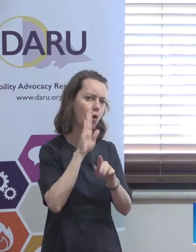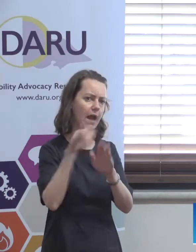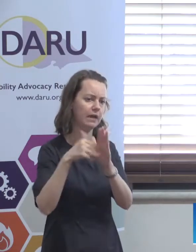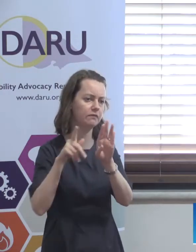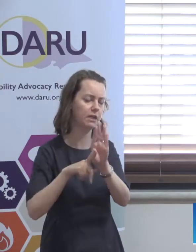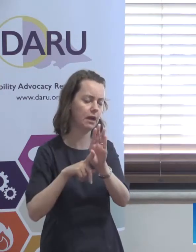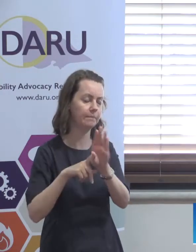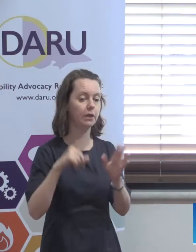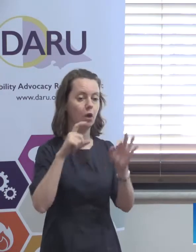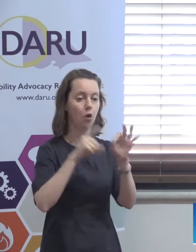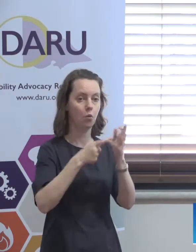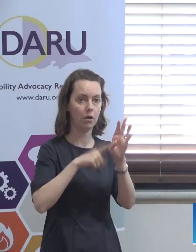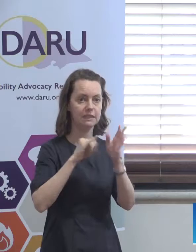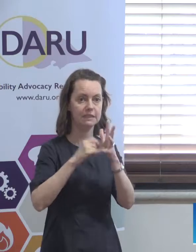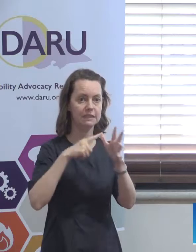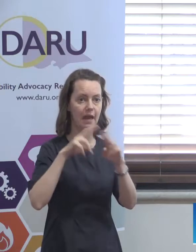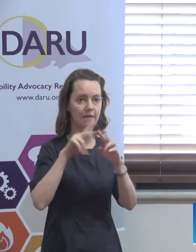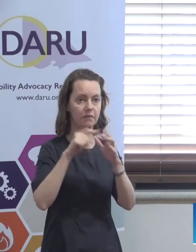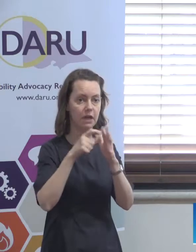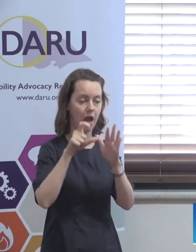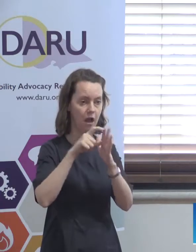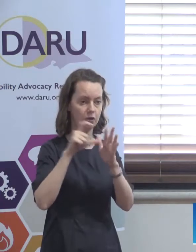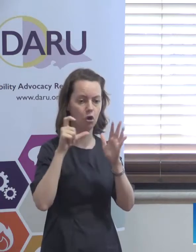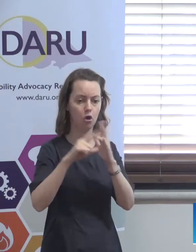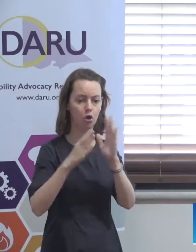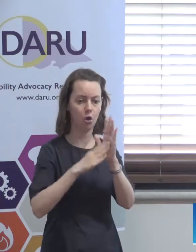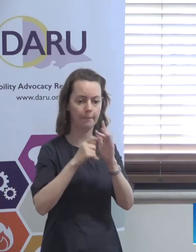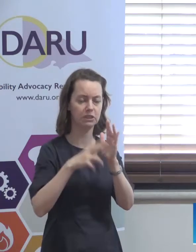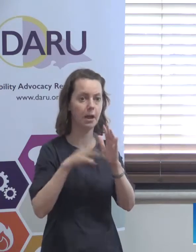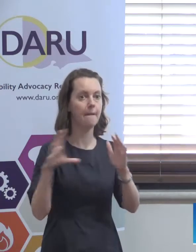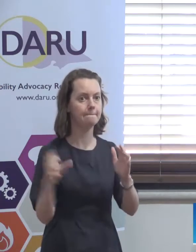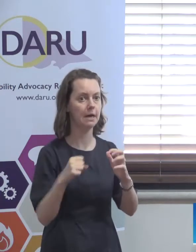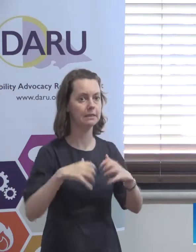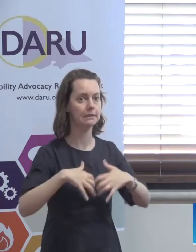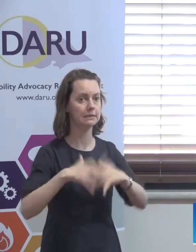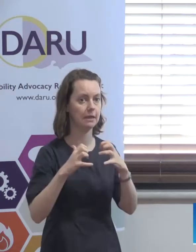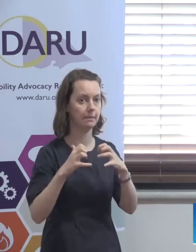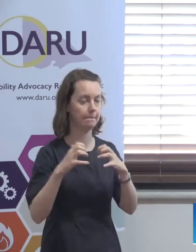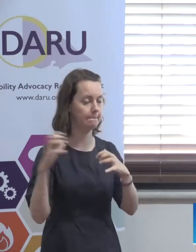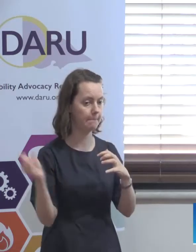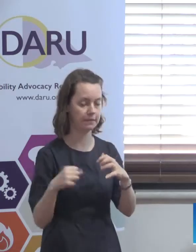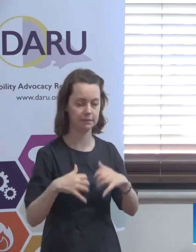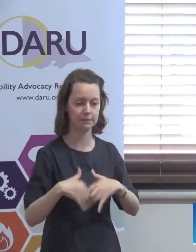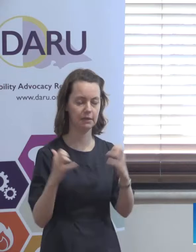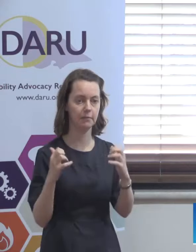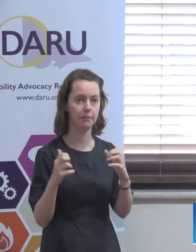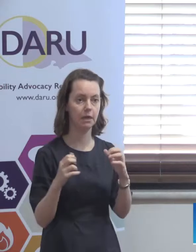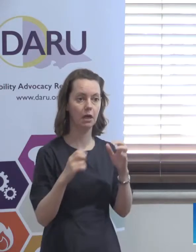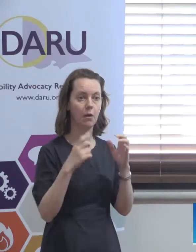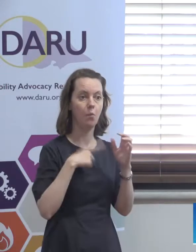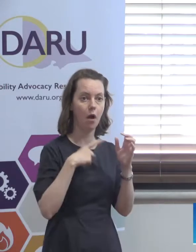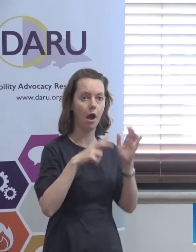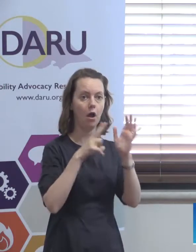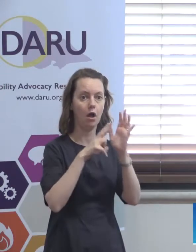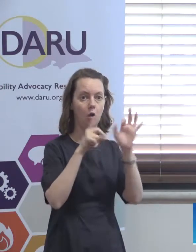they have to get this Quality and Safeguarding Commission up. If you see up there, South Australia and New South Wales are the two states who by 1st of July